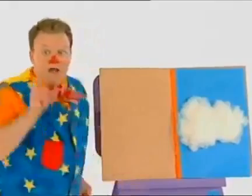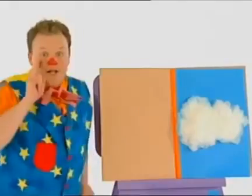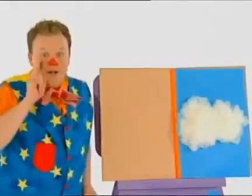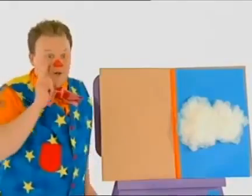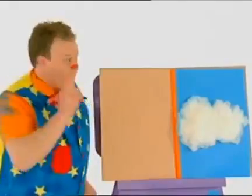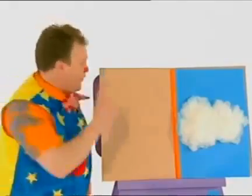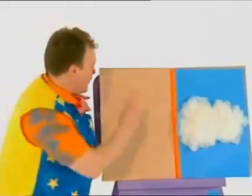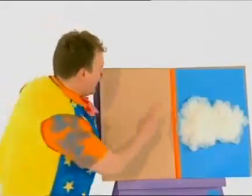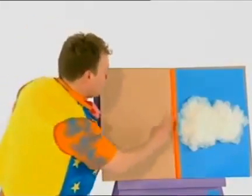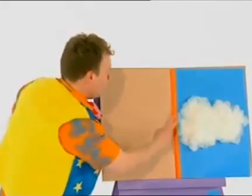Look.